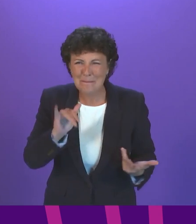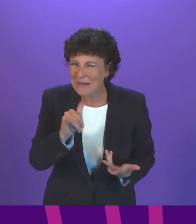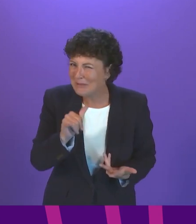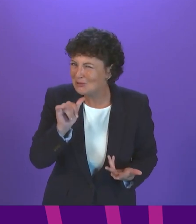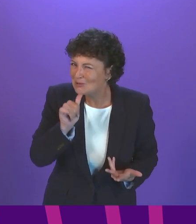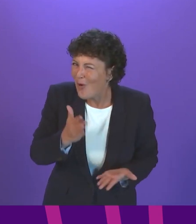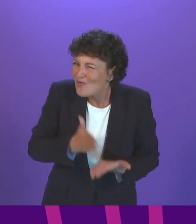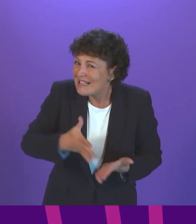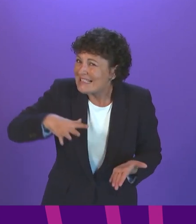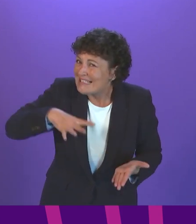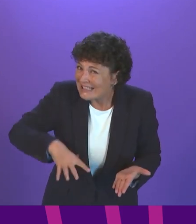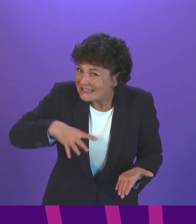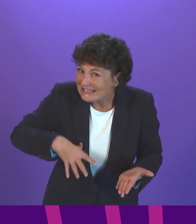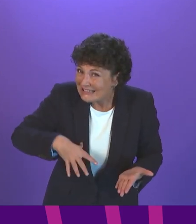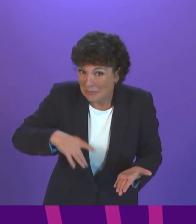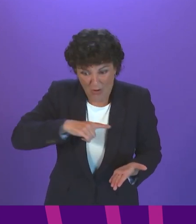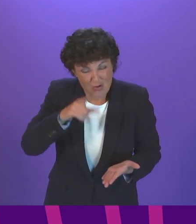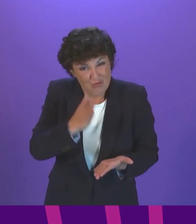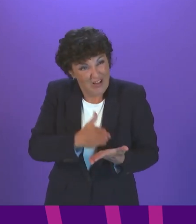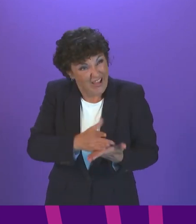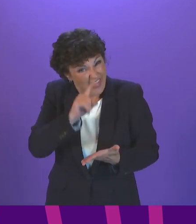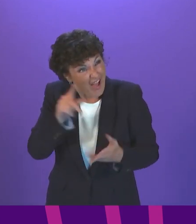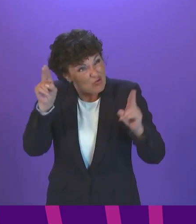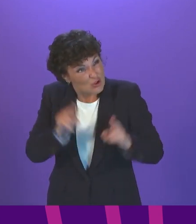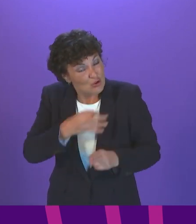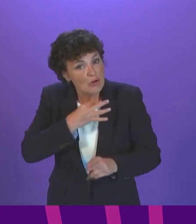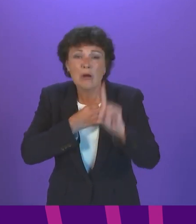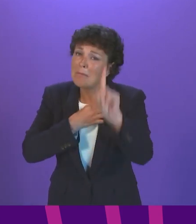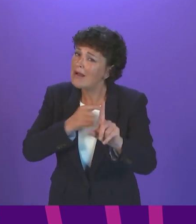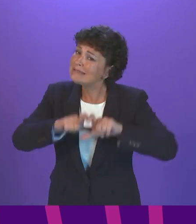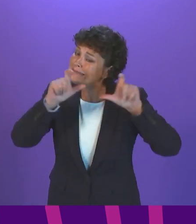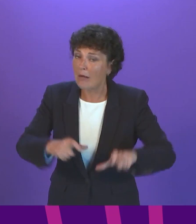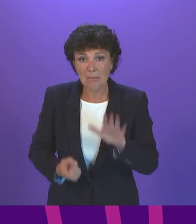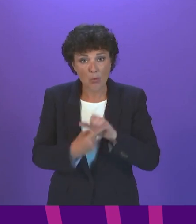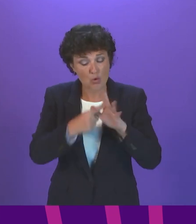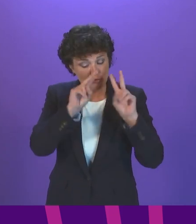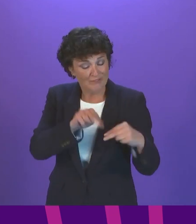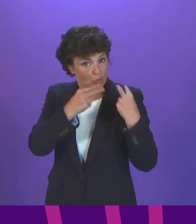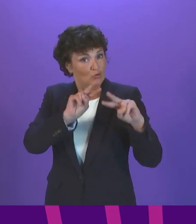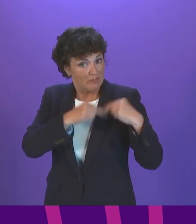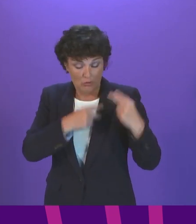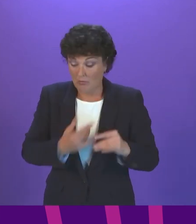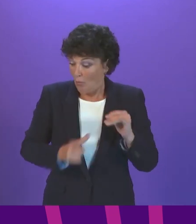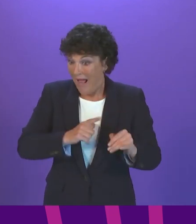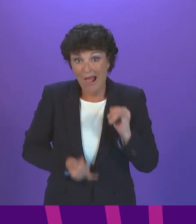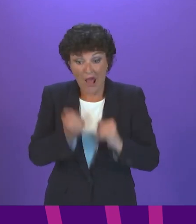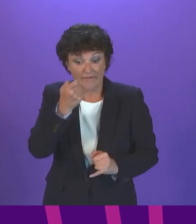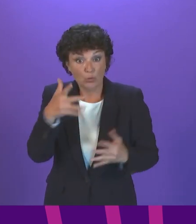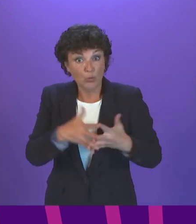necessary in terms of reducing the risk. But it is important that we keep this under review. In the last couple of weeks I have asked for